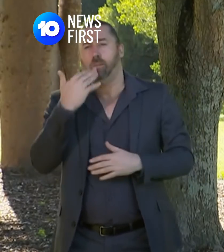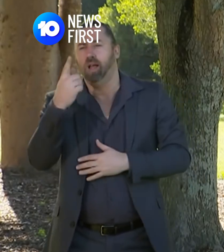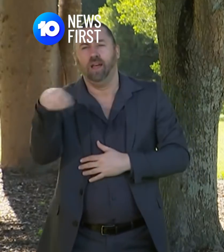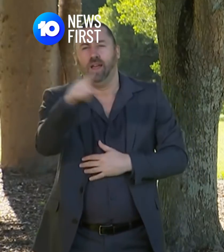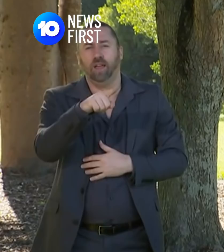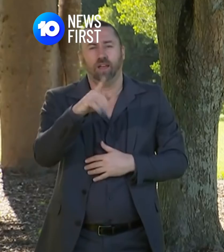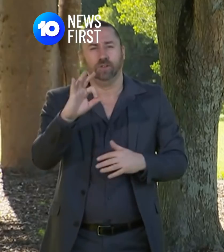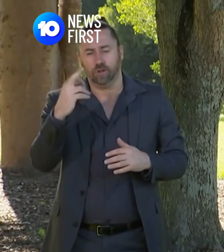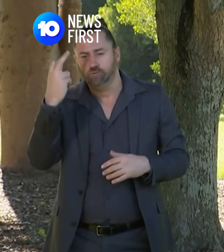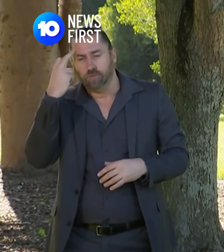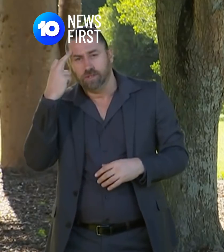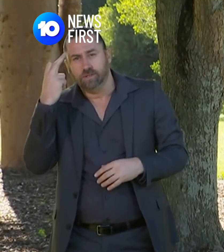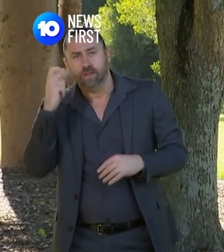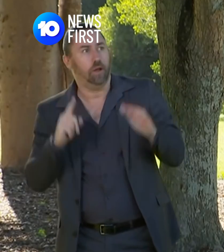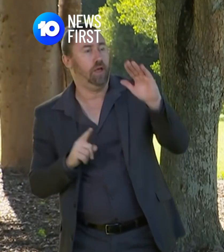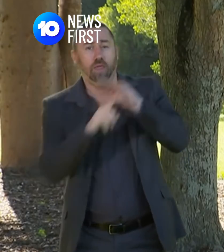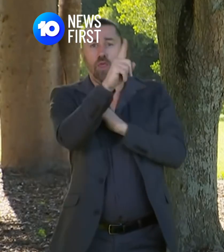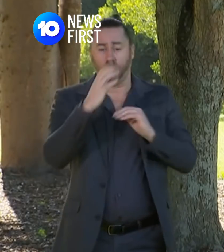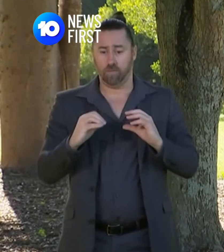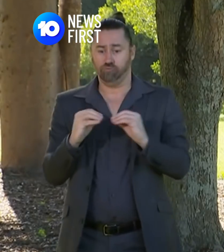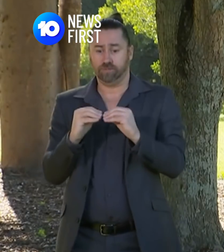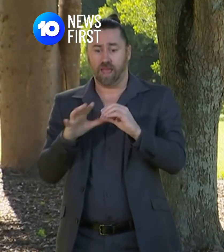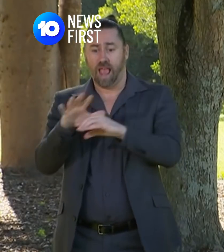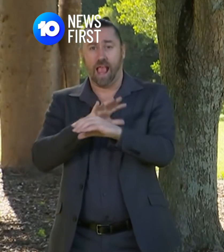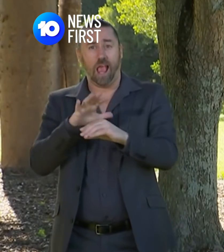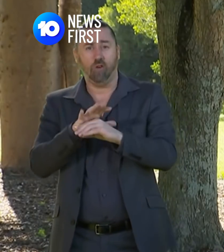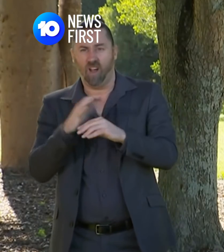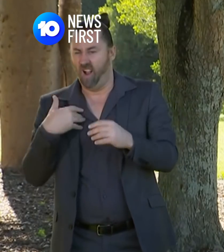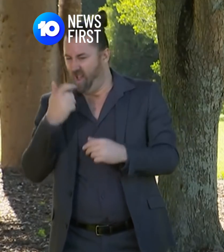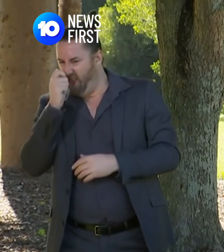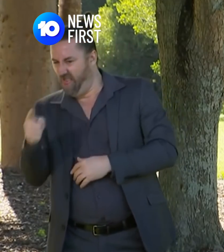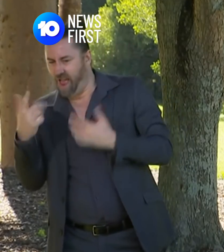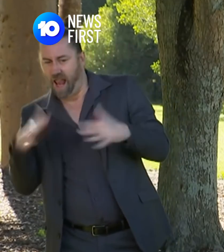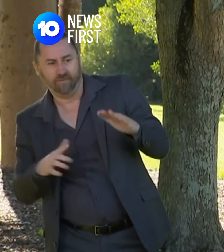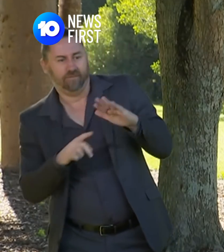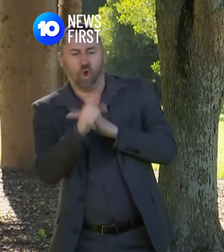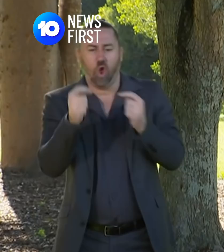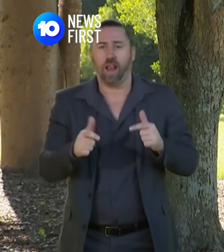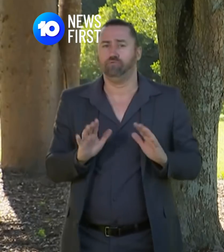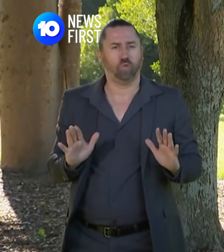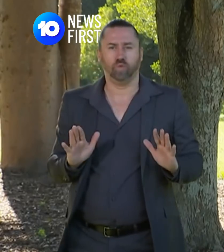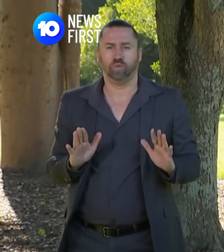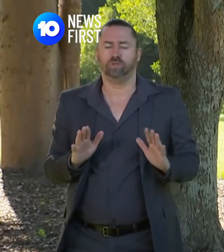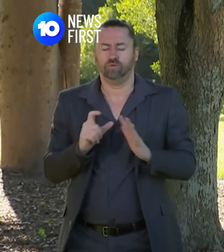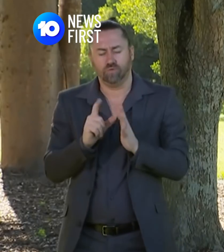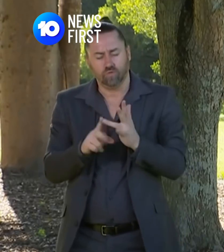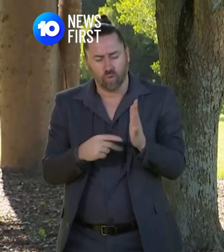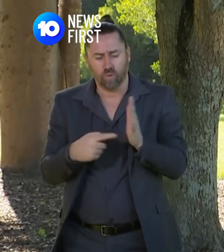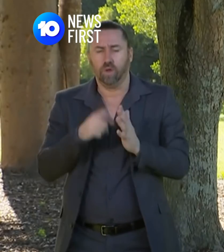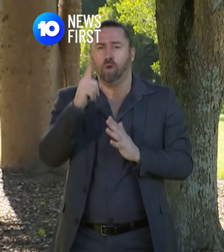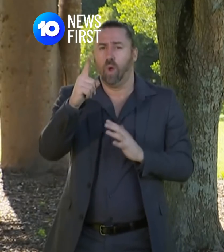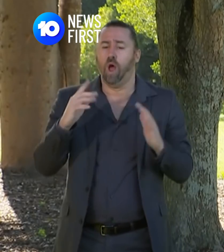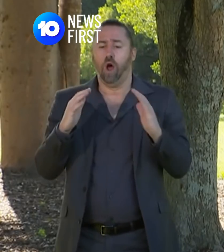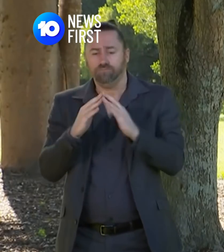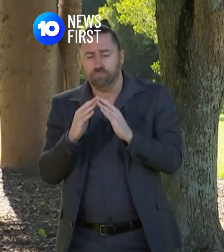don't choose to leave Brisbane during this time. It's important that people go home if your home is normally